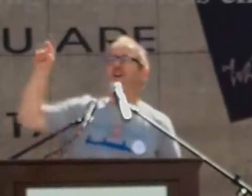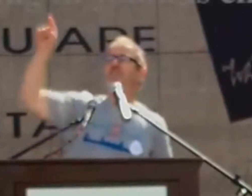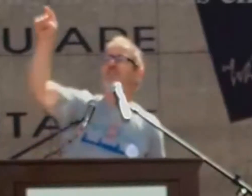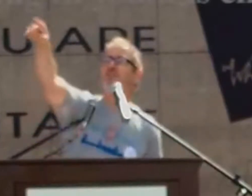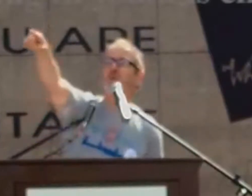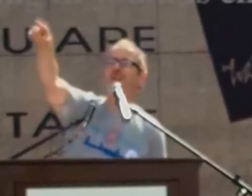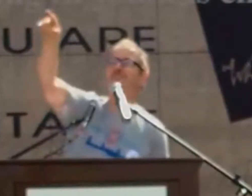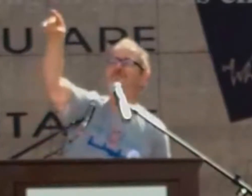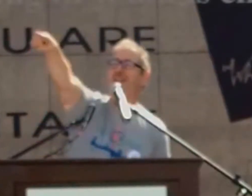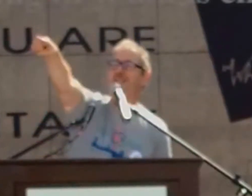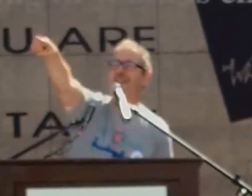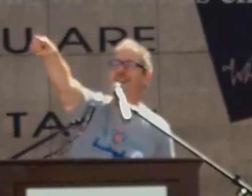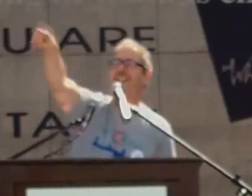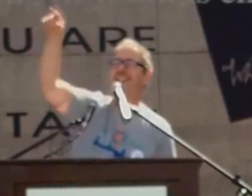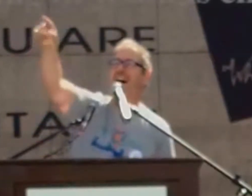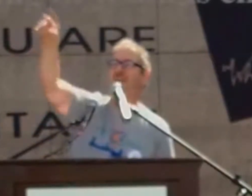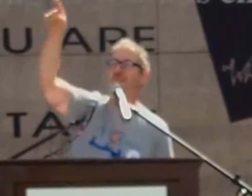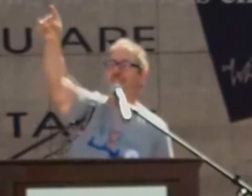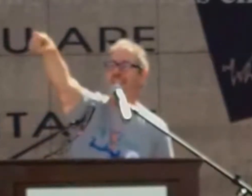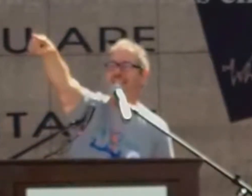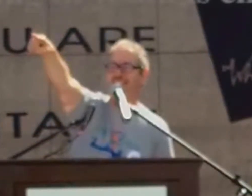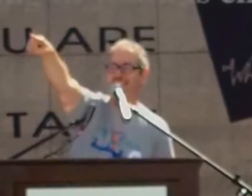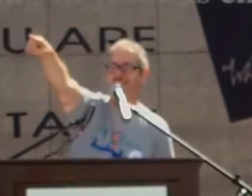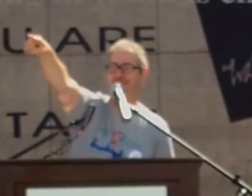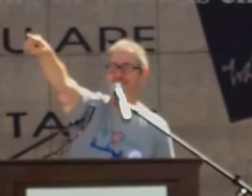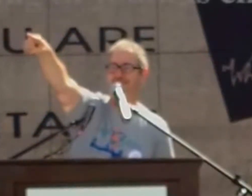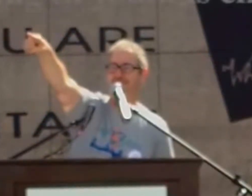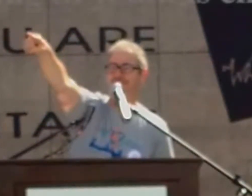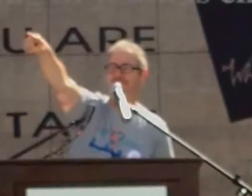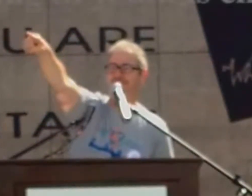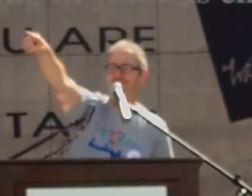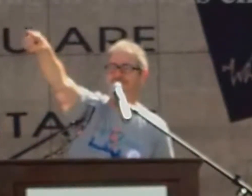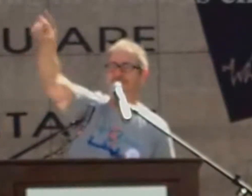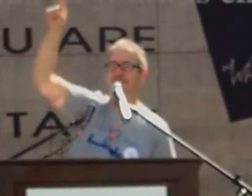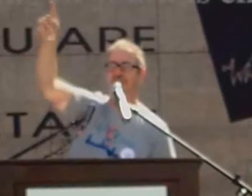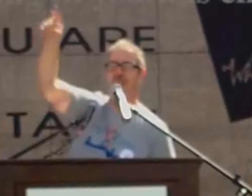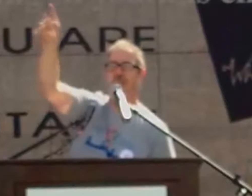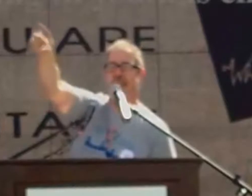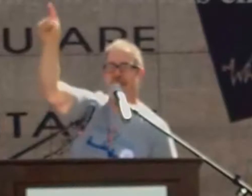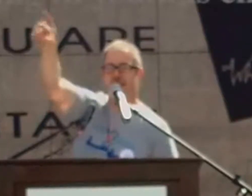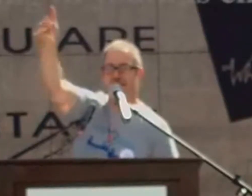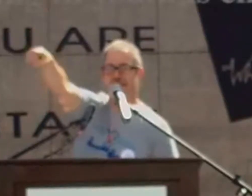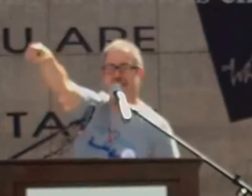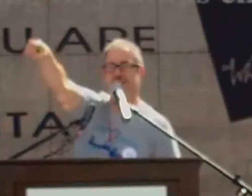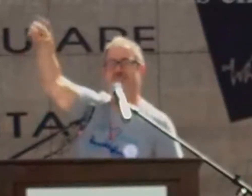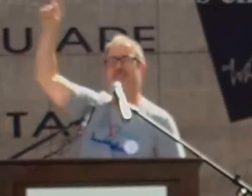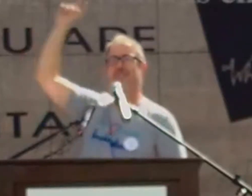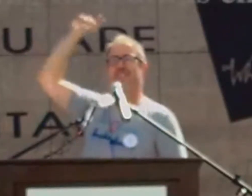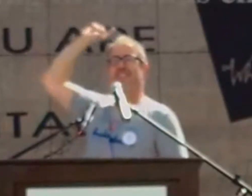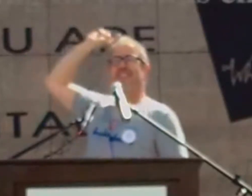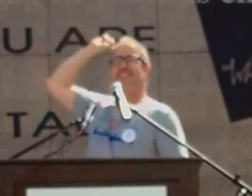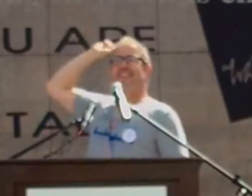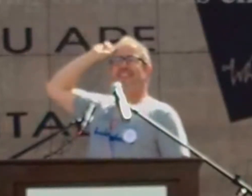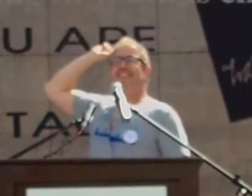trust. Destroy the patriarchy. Not the planet. Said the man on stage.